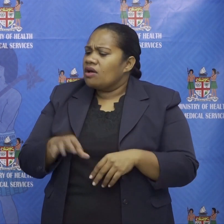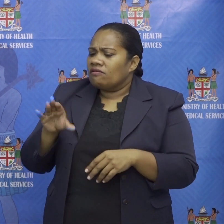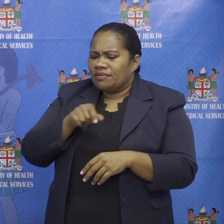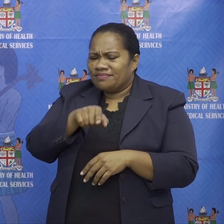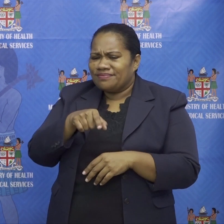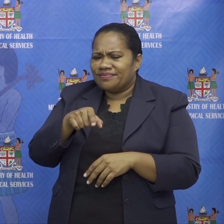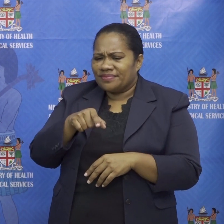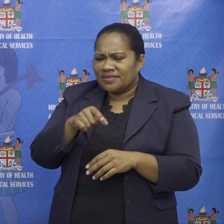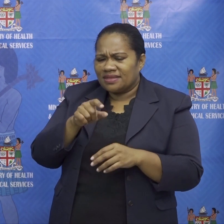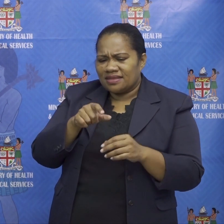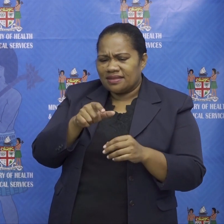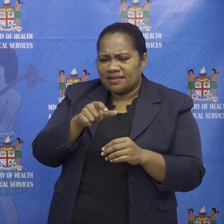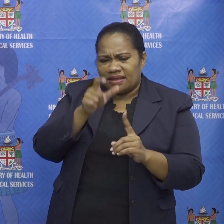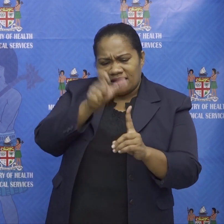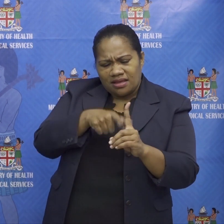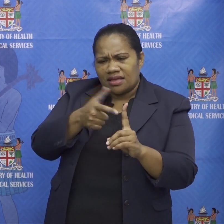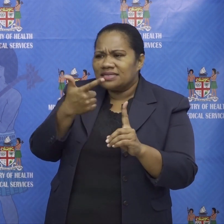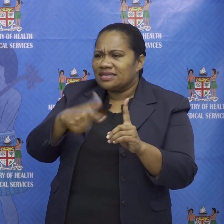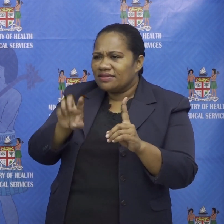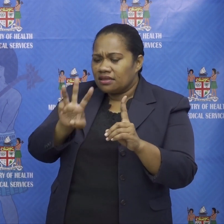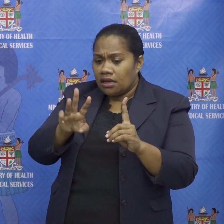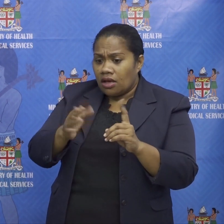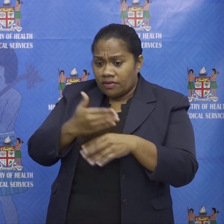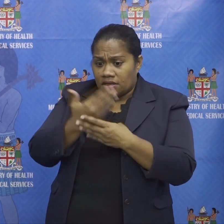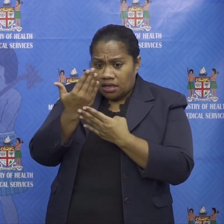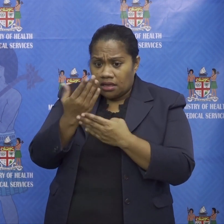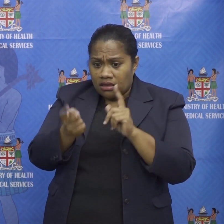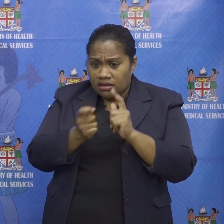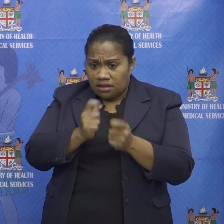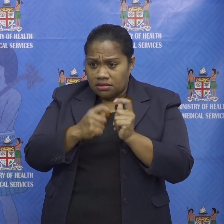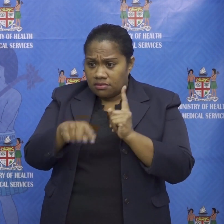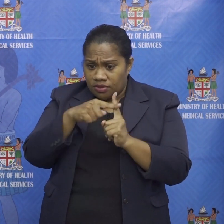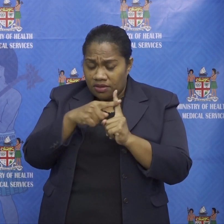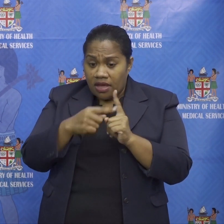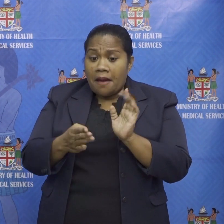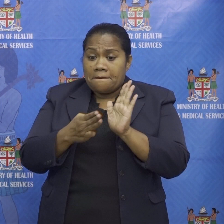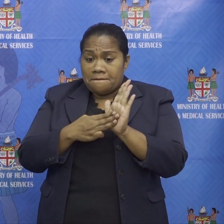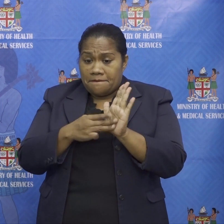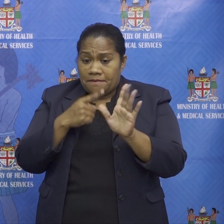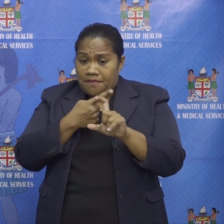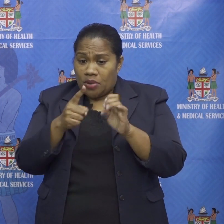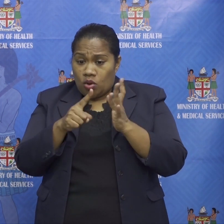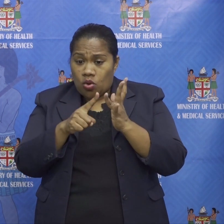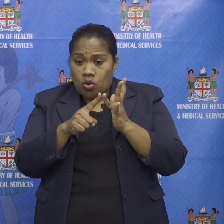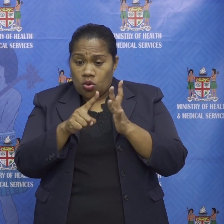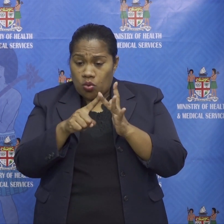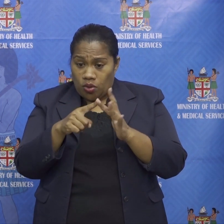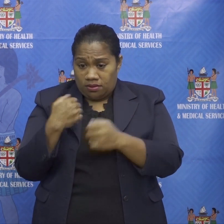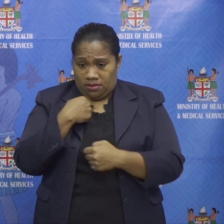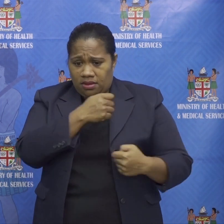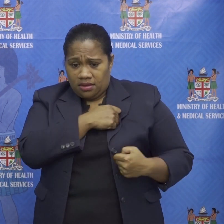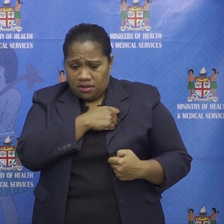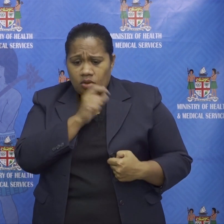he was tested positive was the mccoy soldier one of the one of the people that was uh one of the main